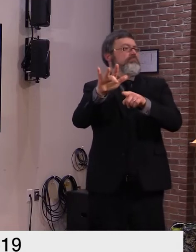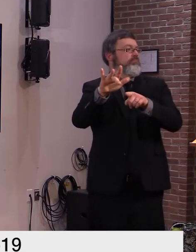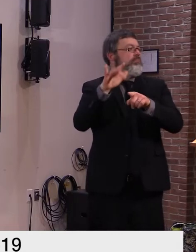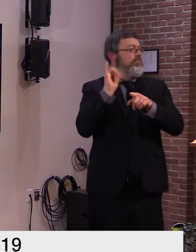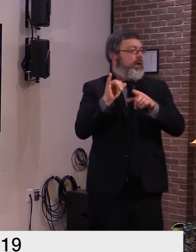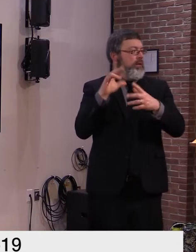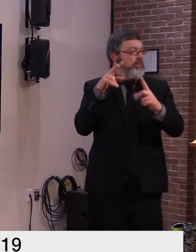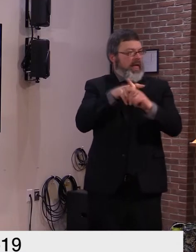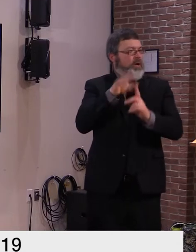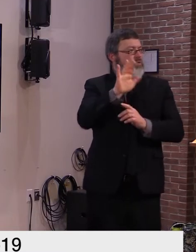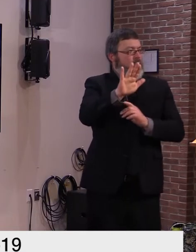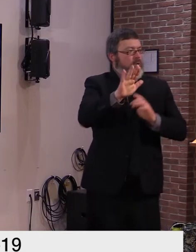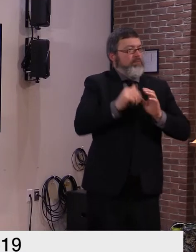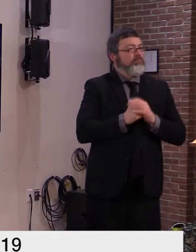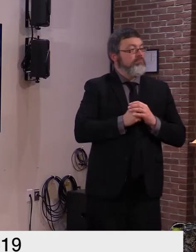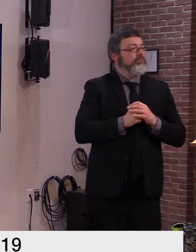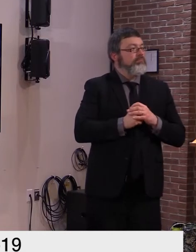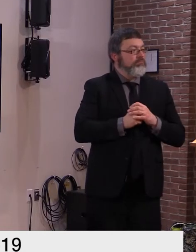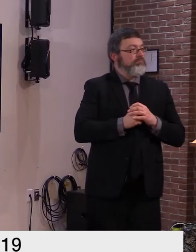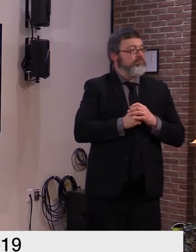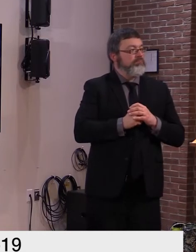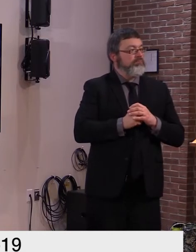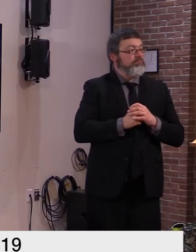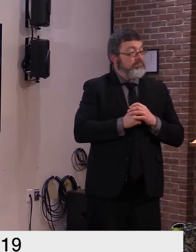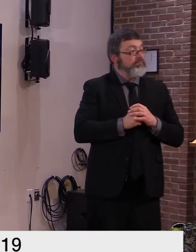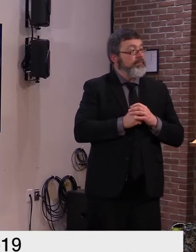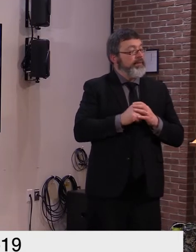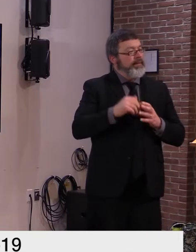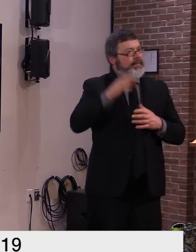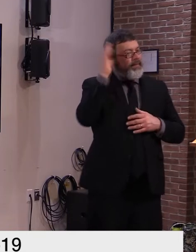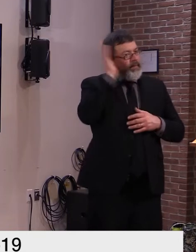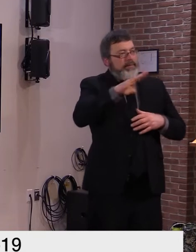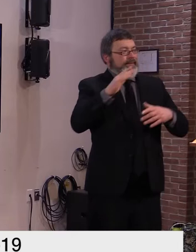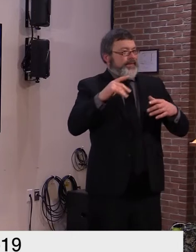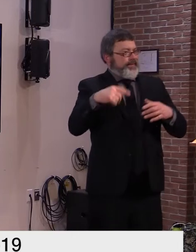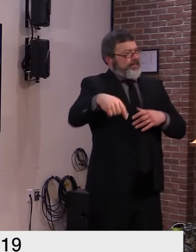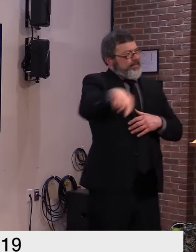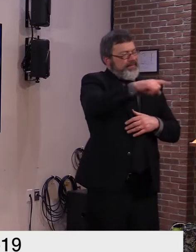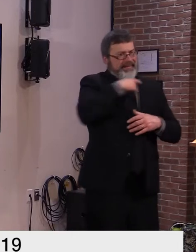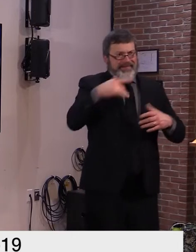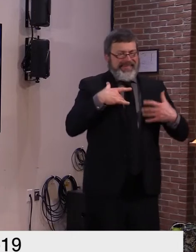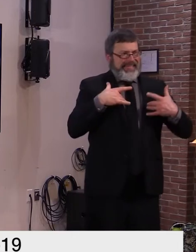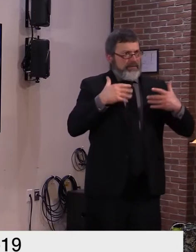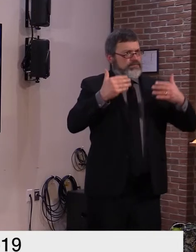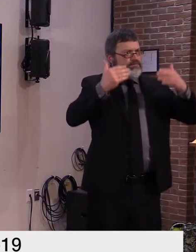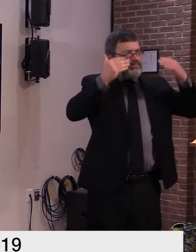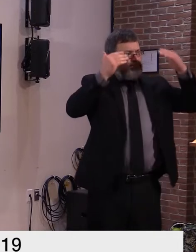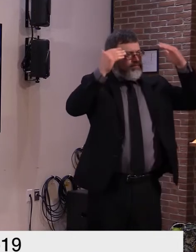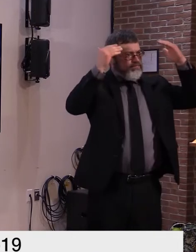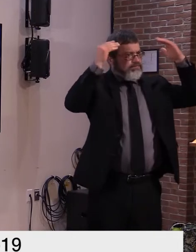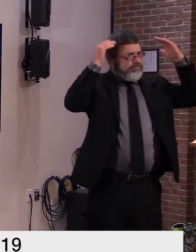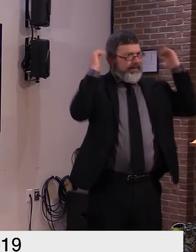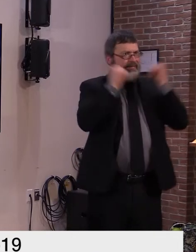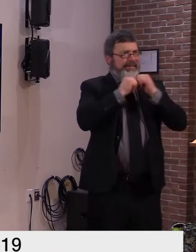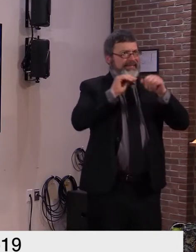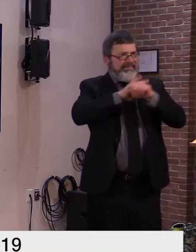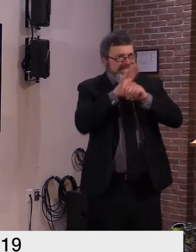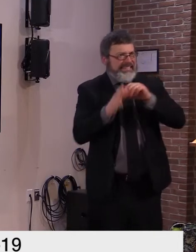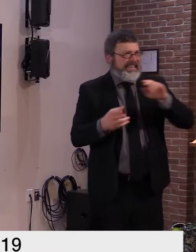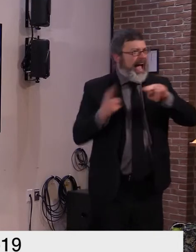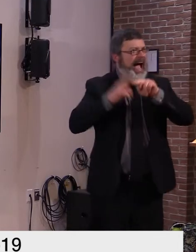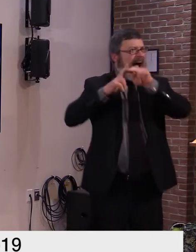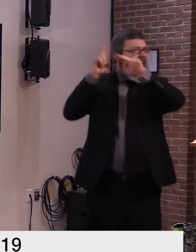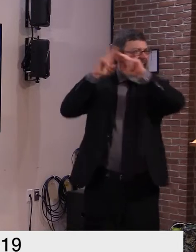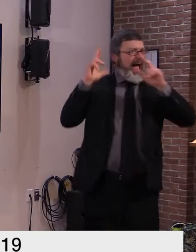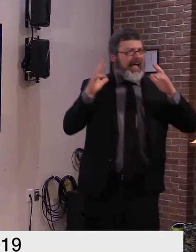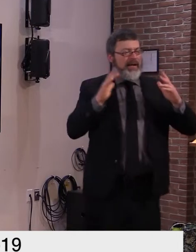families and our communities safe vermont alert will help you know how you can do that and when the data supports it and will